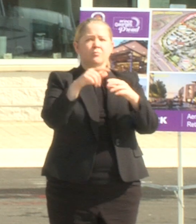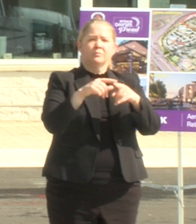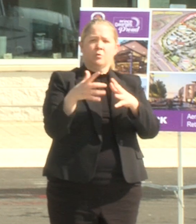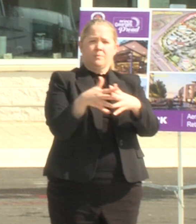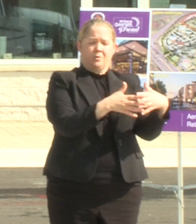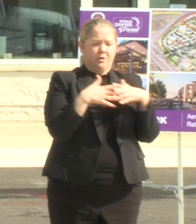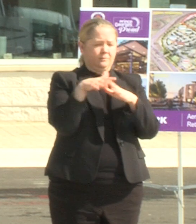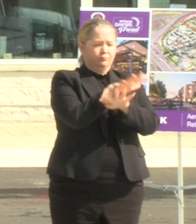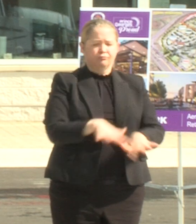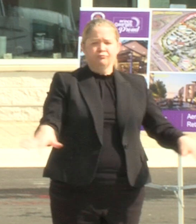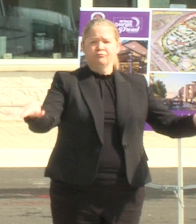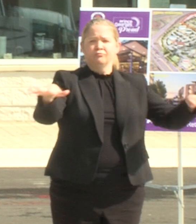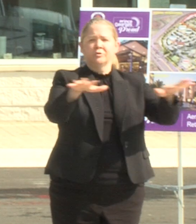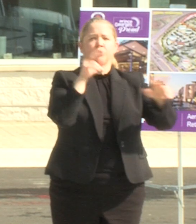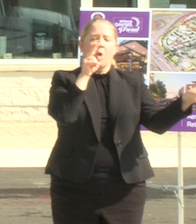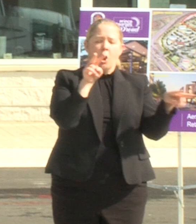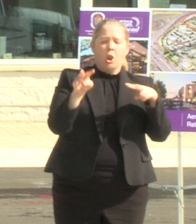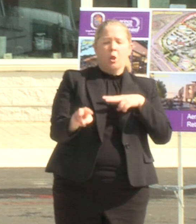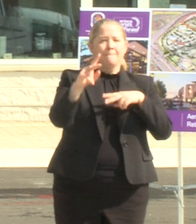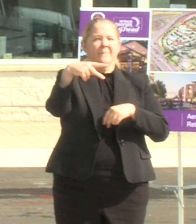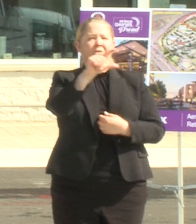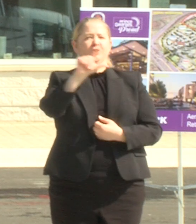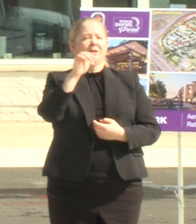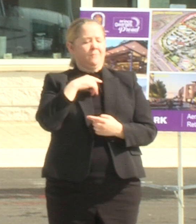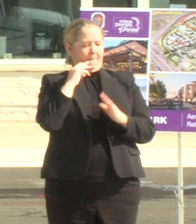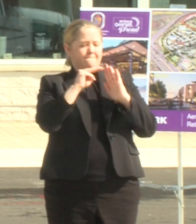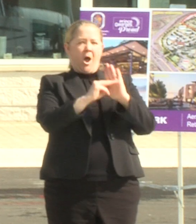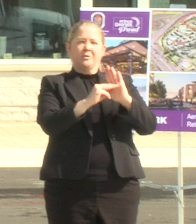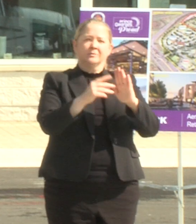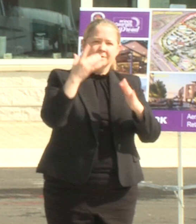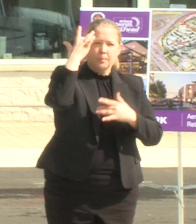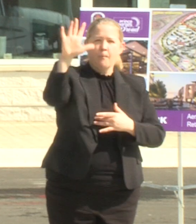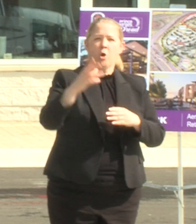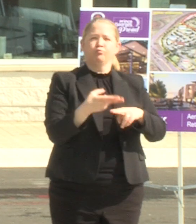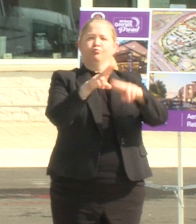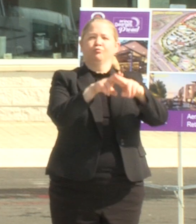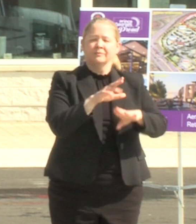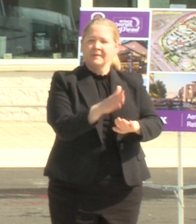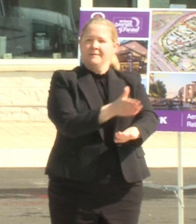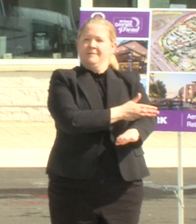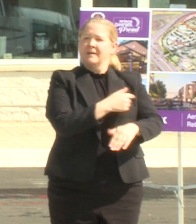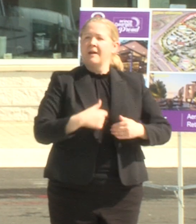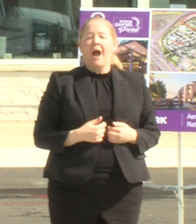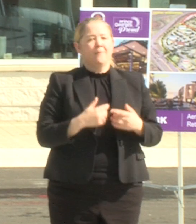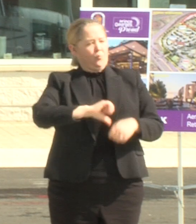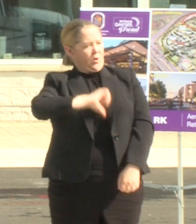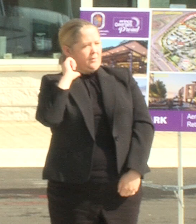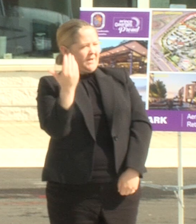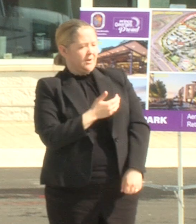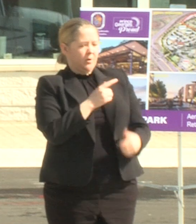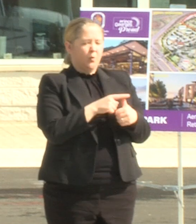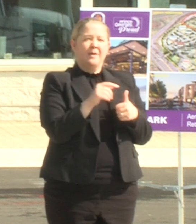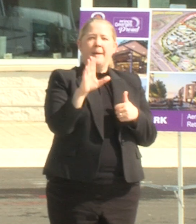this as a model of successful and smart growth i'm proud to be here today with mr bellamy bellamy mr kareem